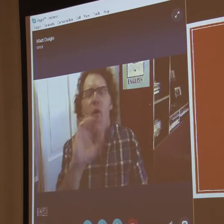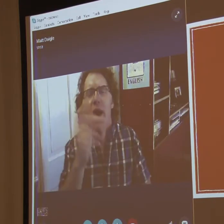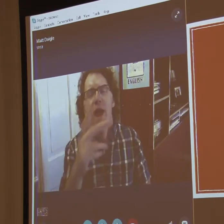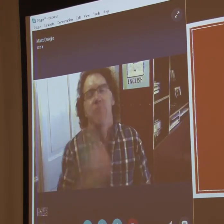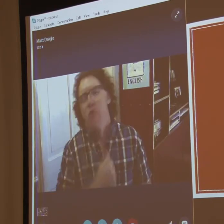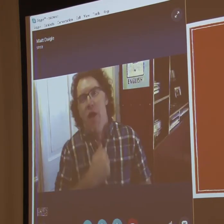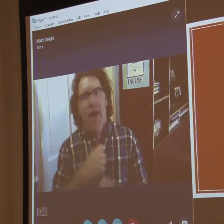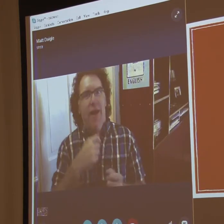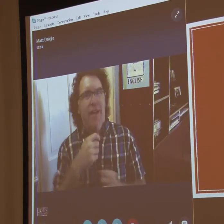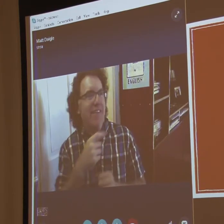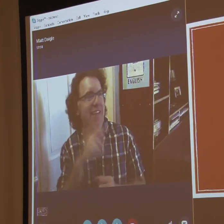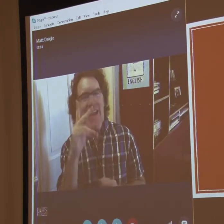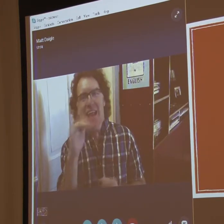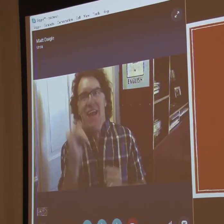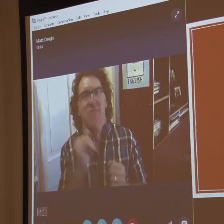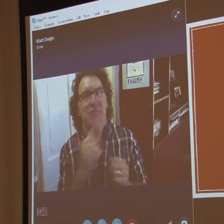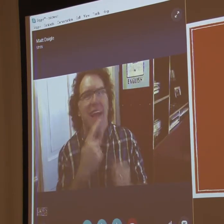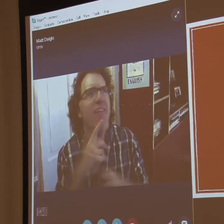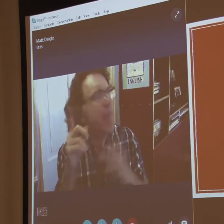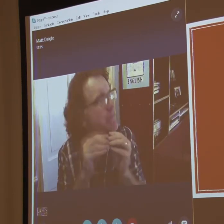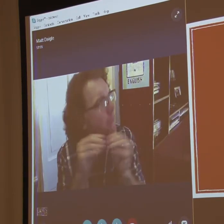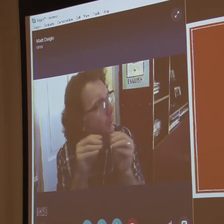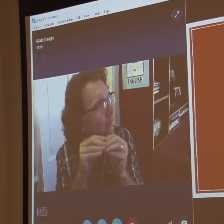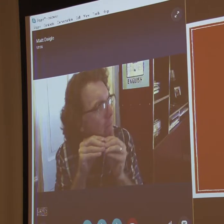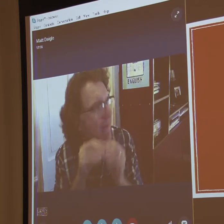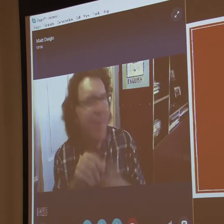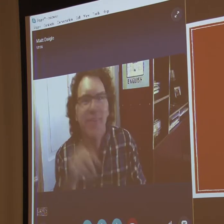Okay. me, I, I skipped something.